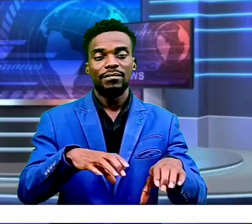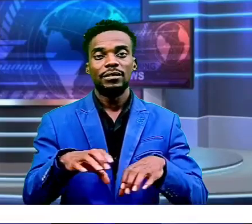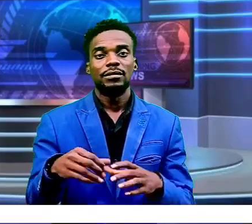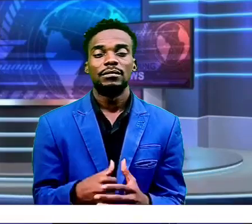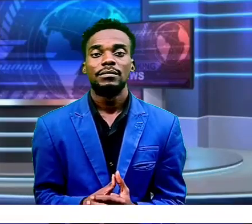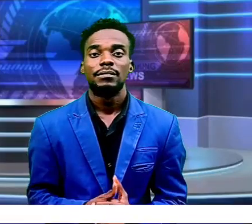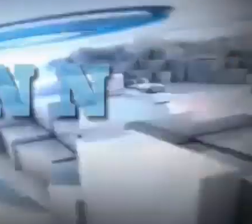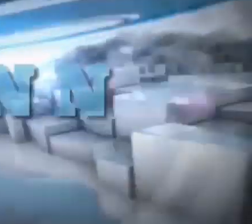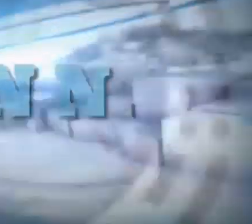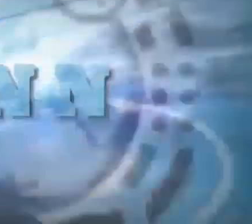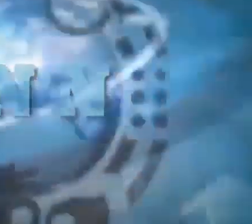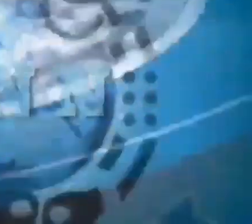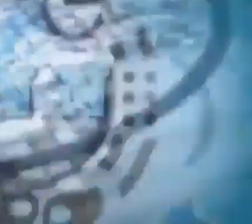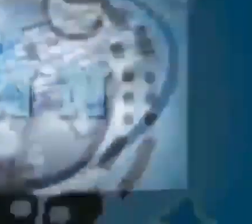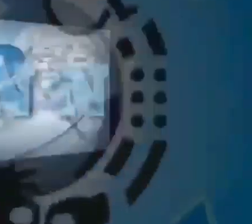you you